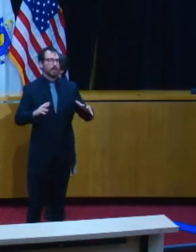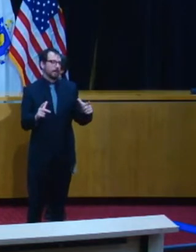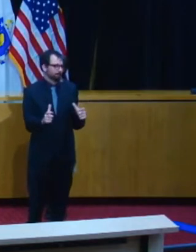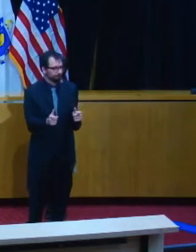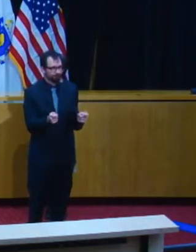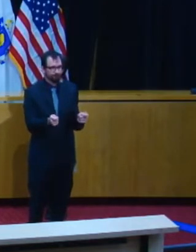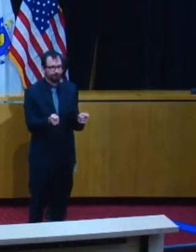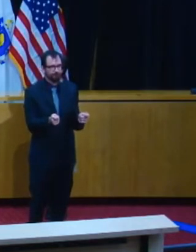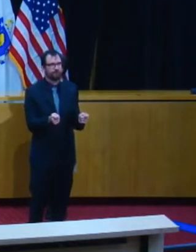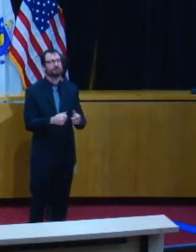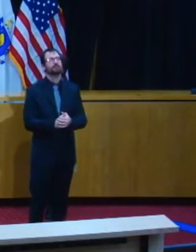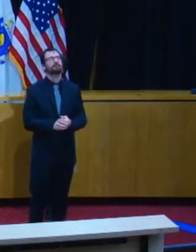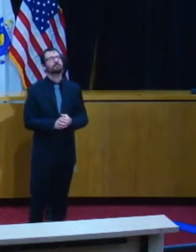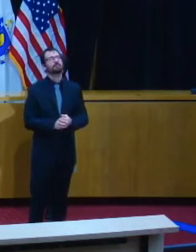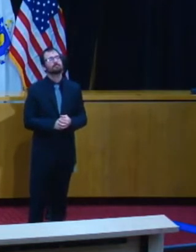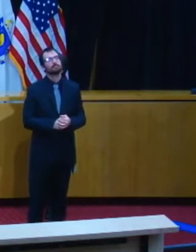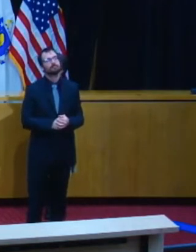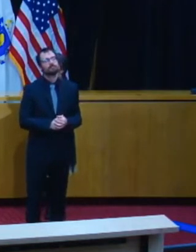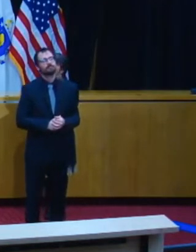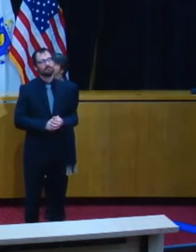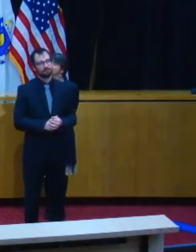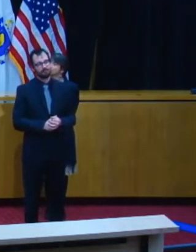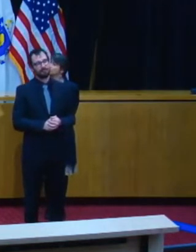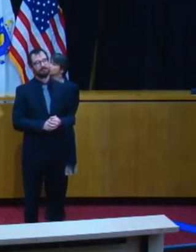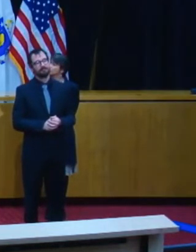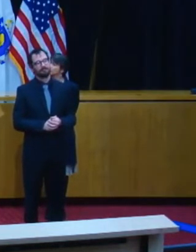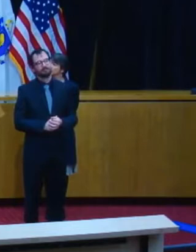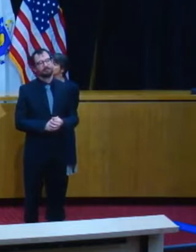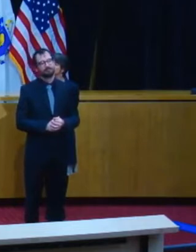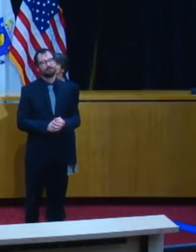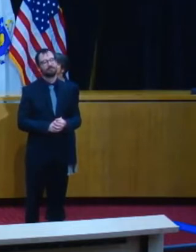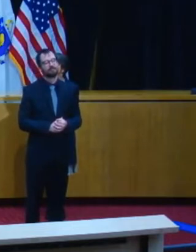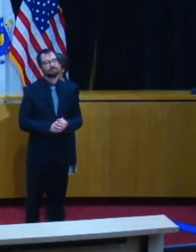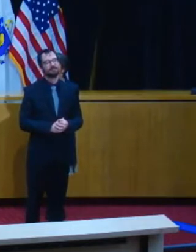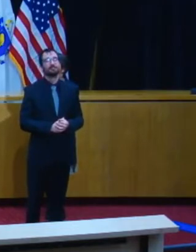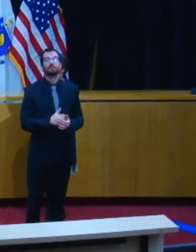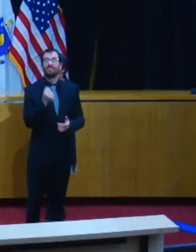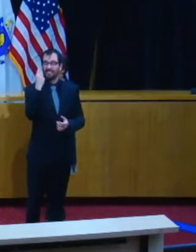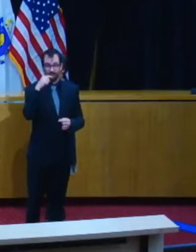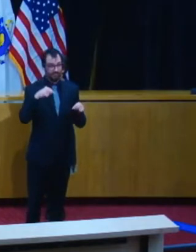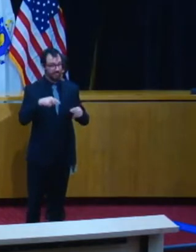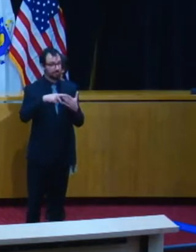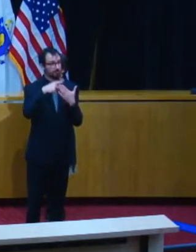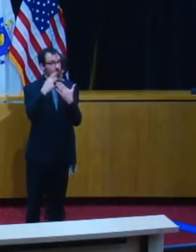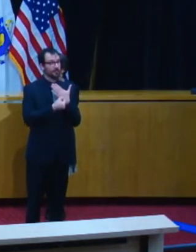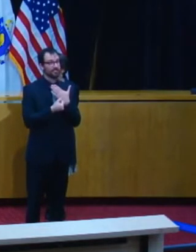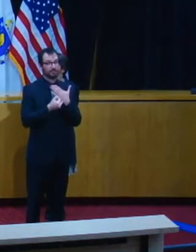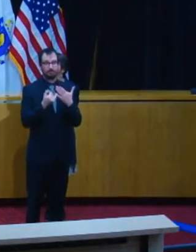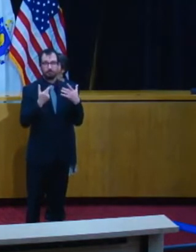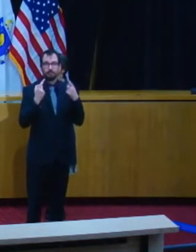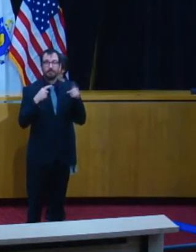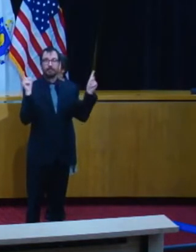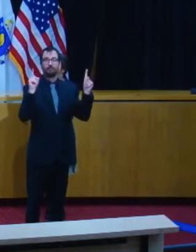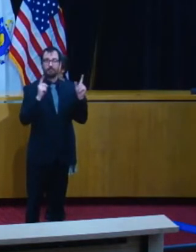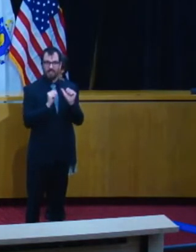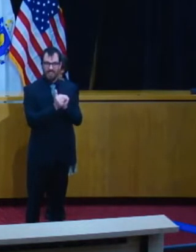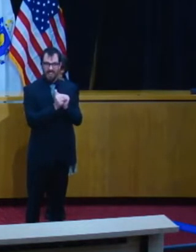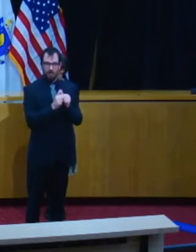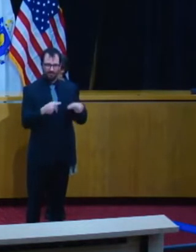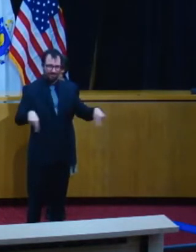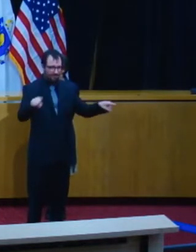take a coordinated effort and resources. And it's going to be a big part of our ongoing effort